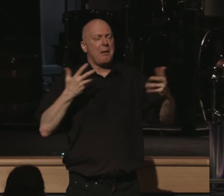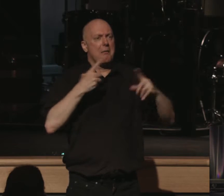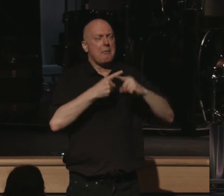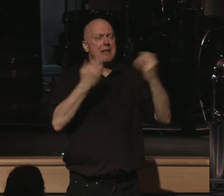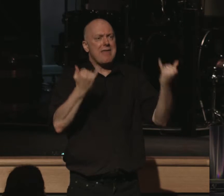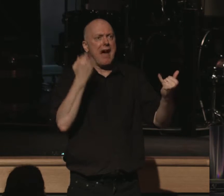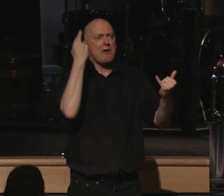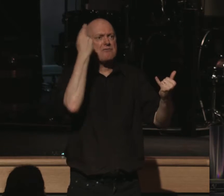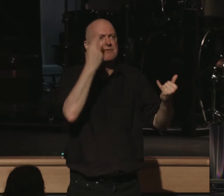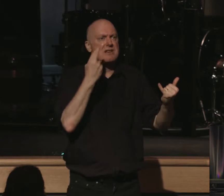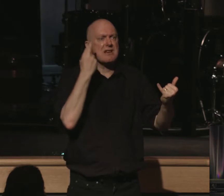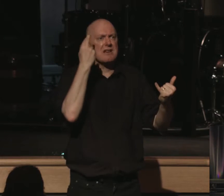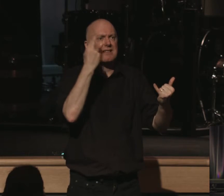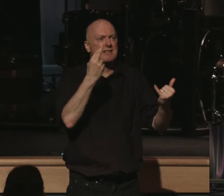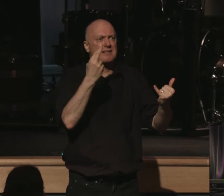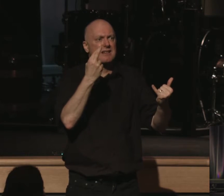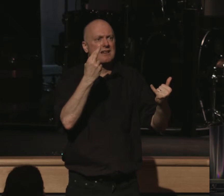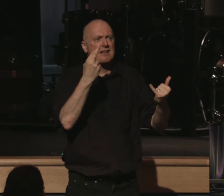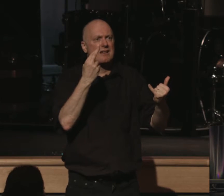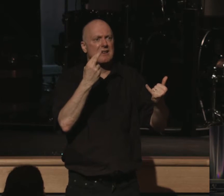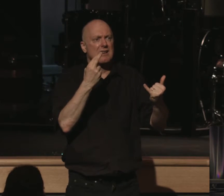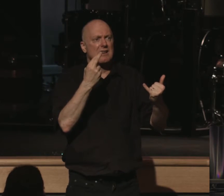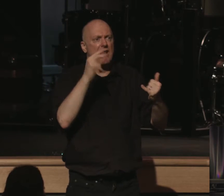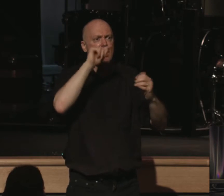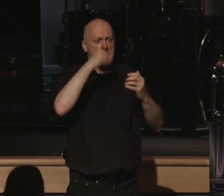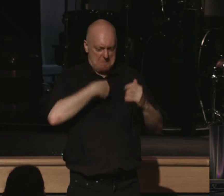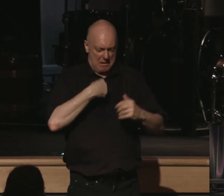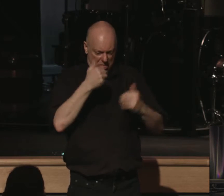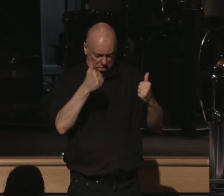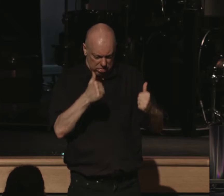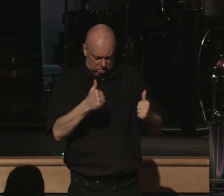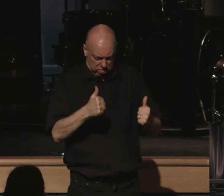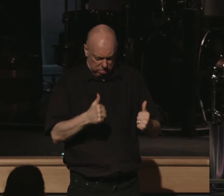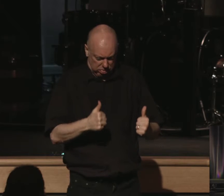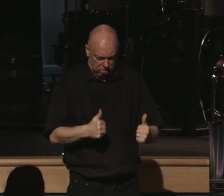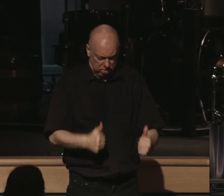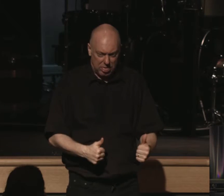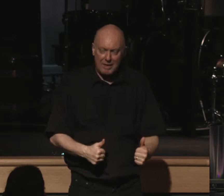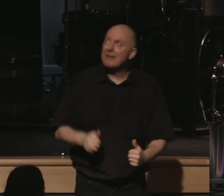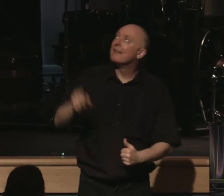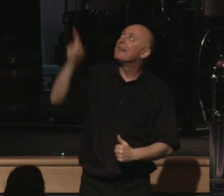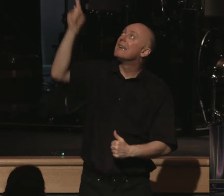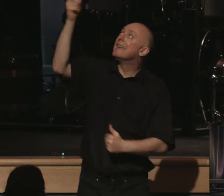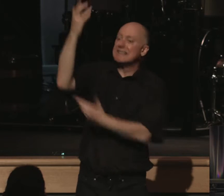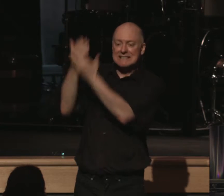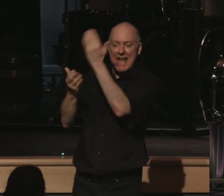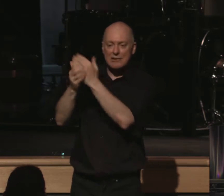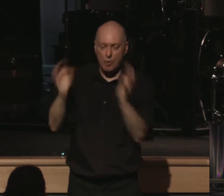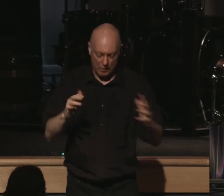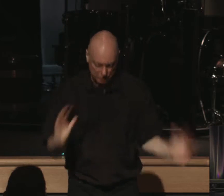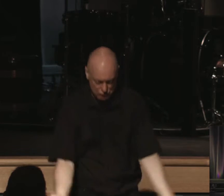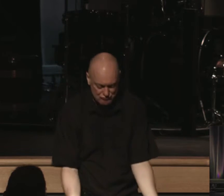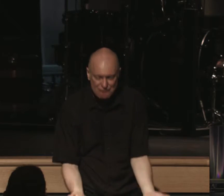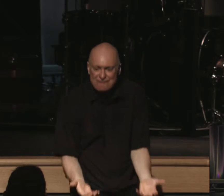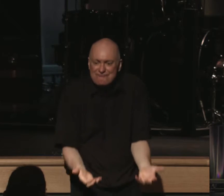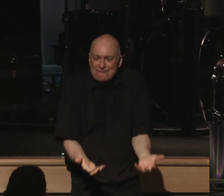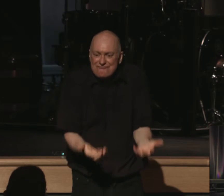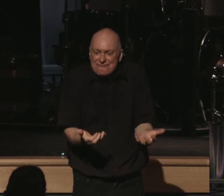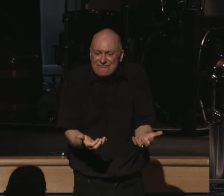is that as low as he goes, the Lord's hands are always beneath him. He can never